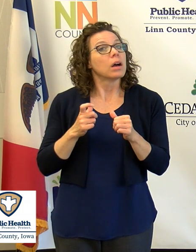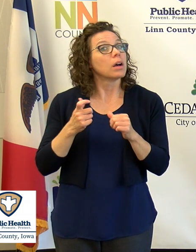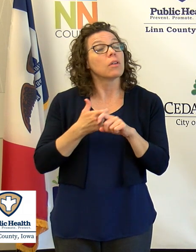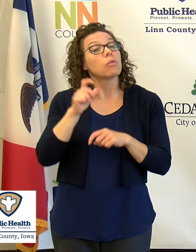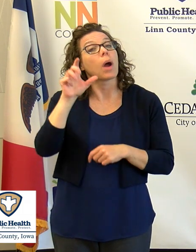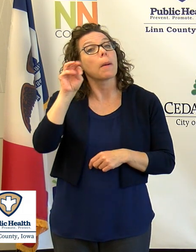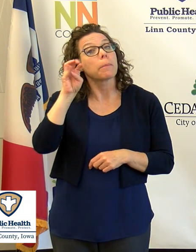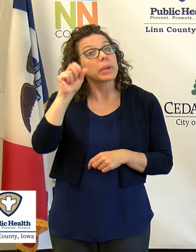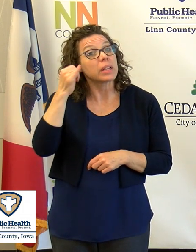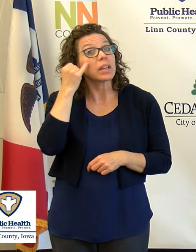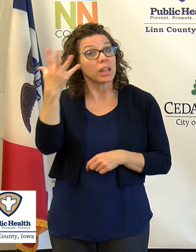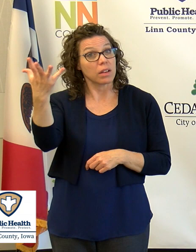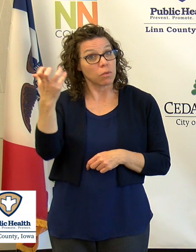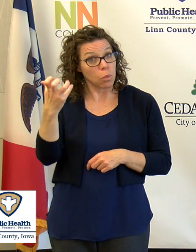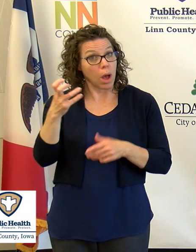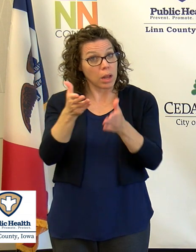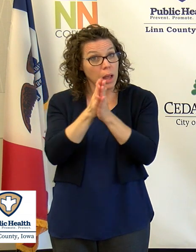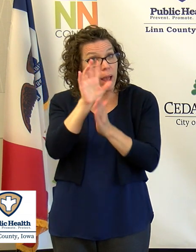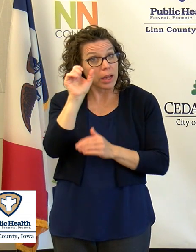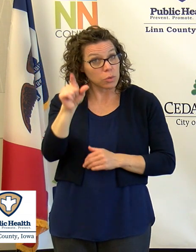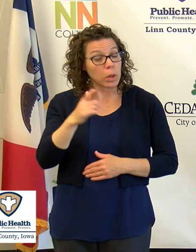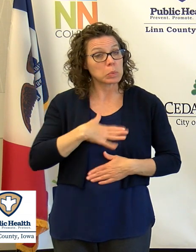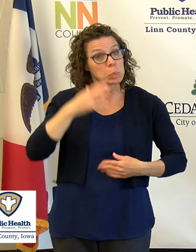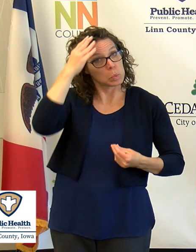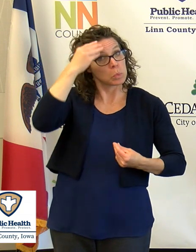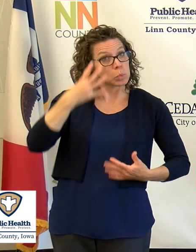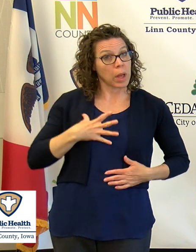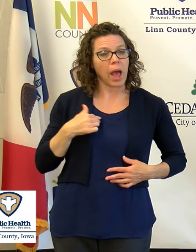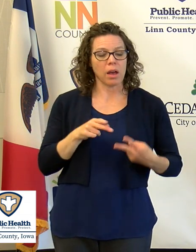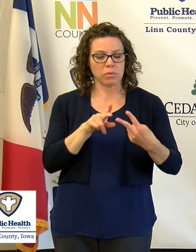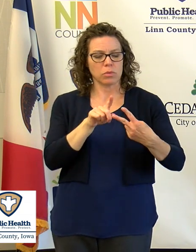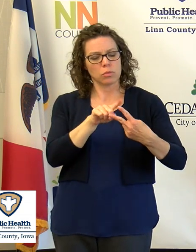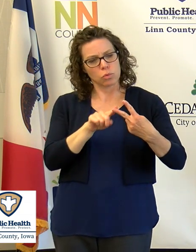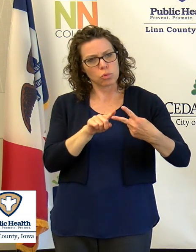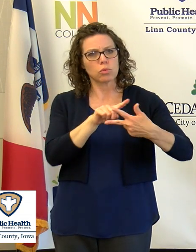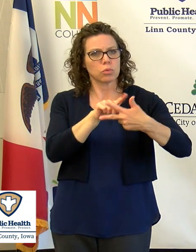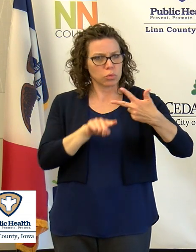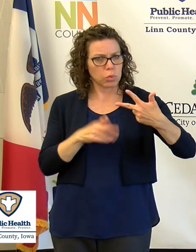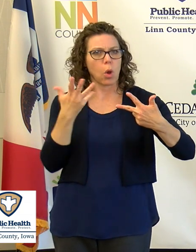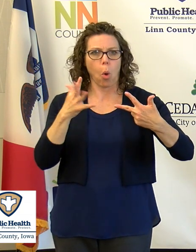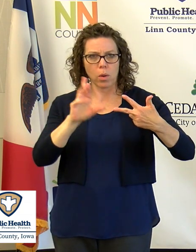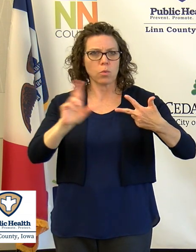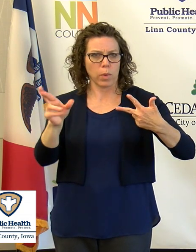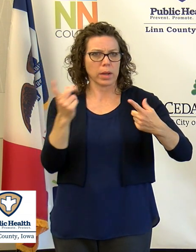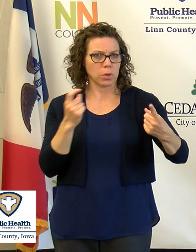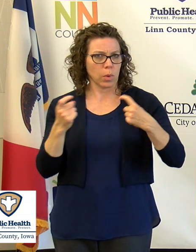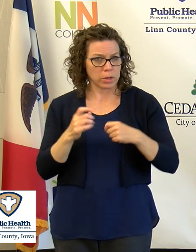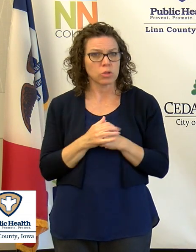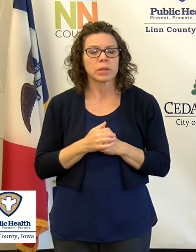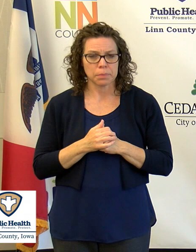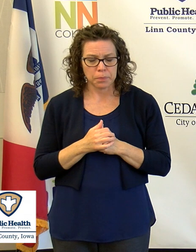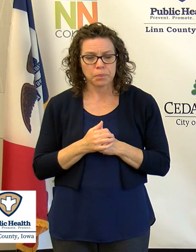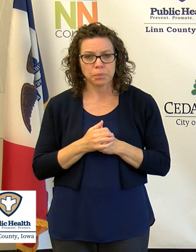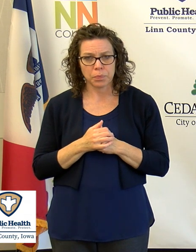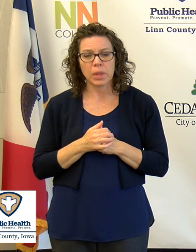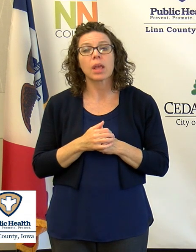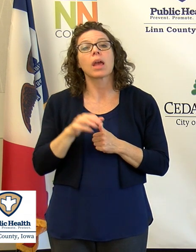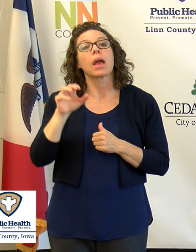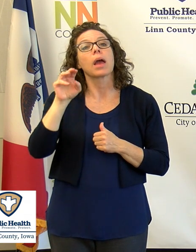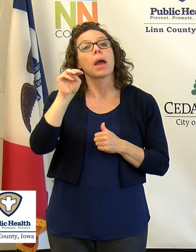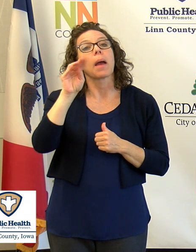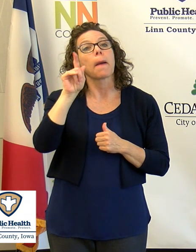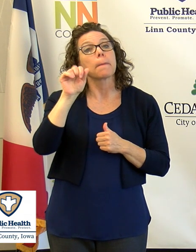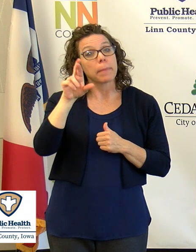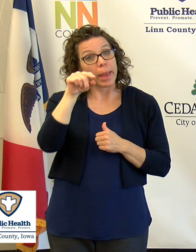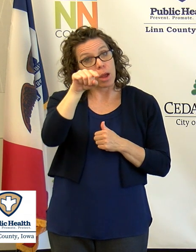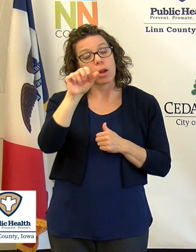please indicate if you'd like to be entered in the queue. I do have two or three people entered in the queue now. In addition to Mayor Abbasali and